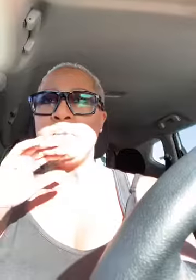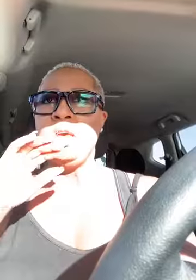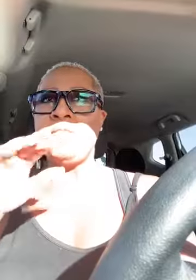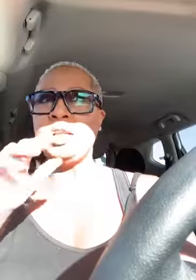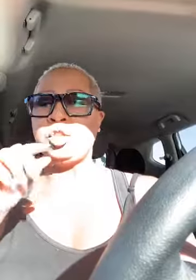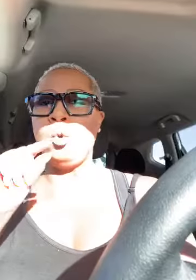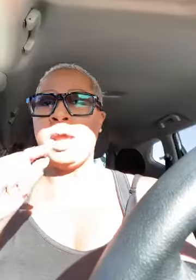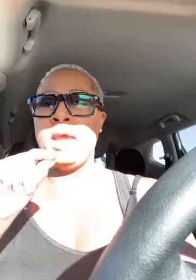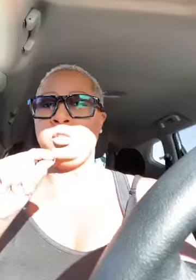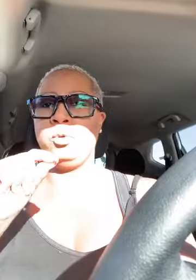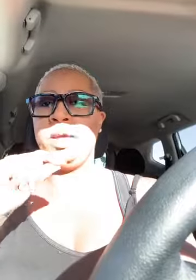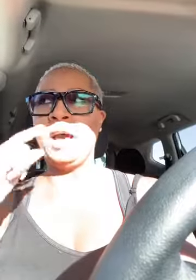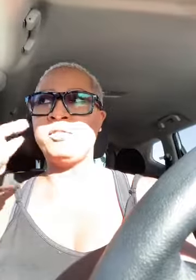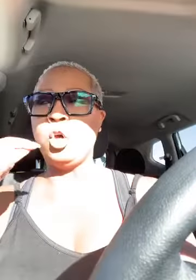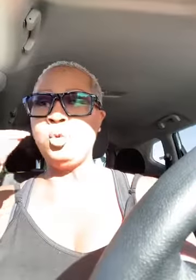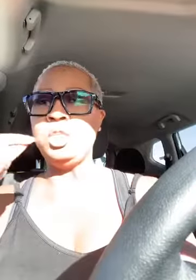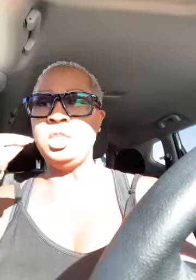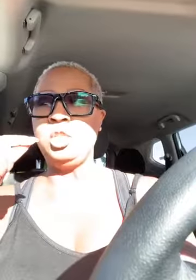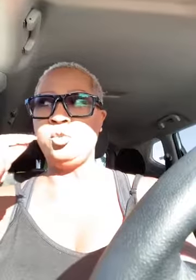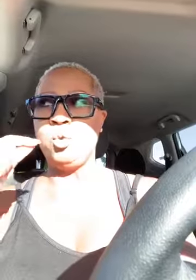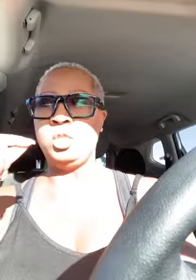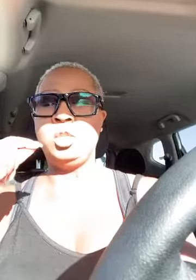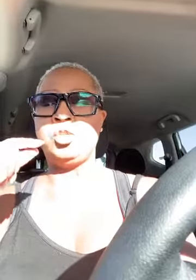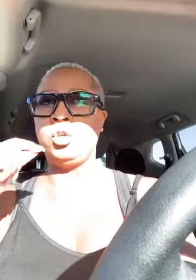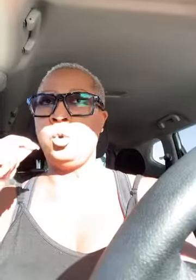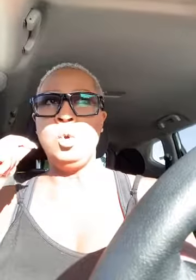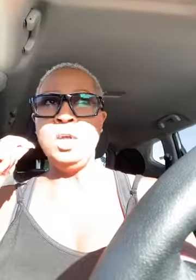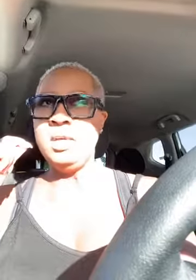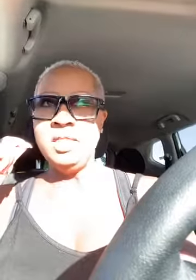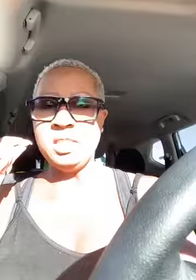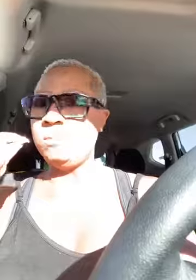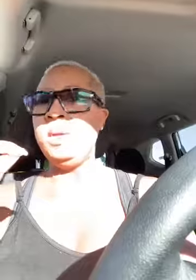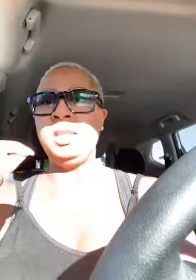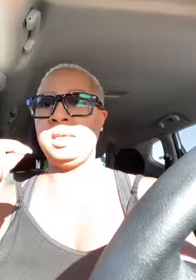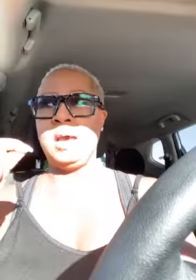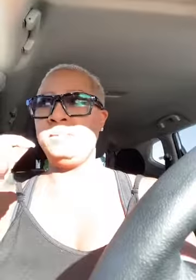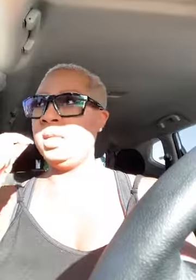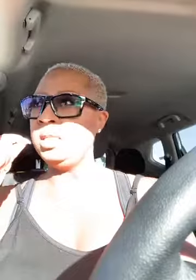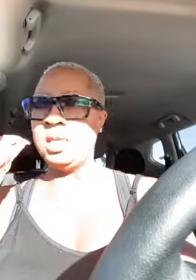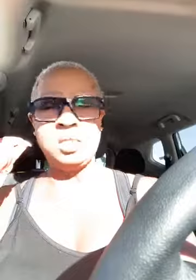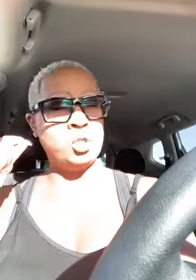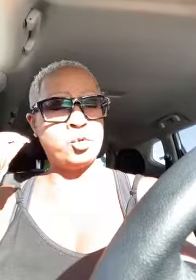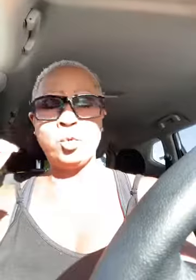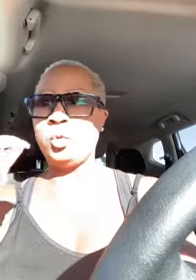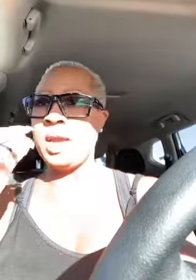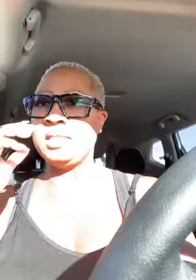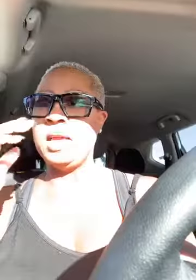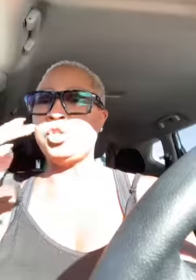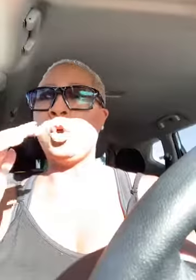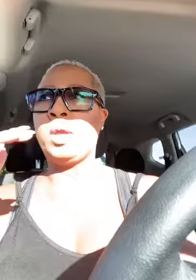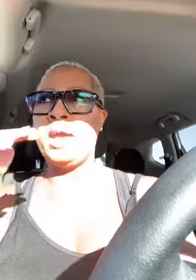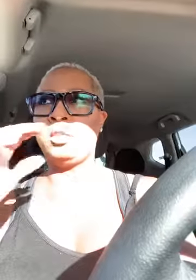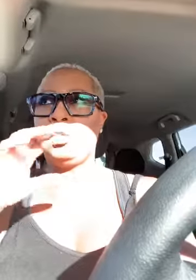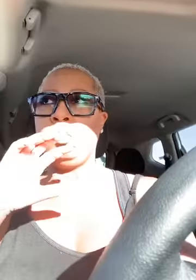that show canceled and i've told denise who runs this show this many times and it's the truth guys that show canceled